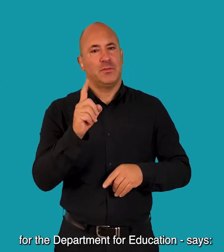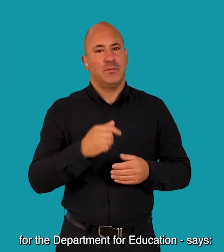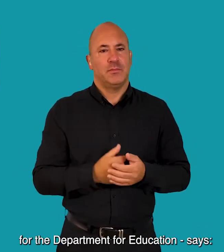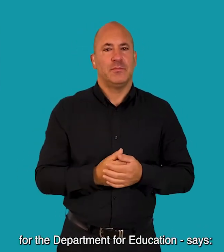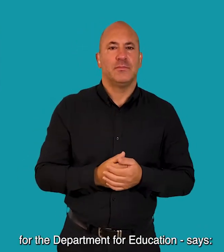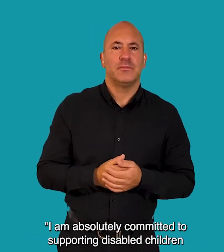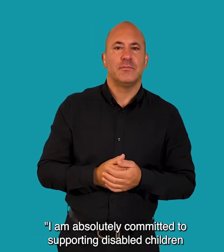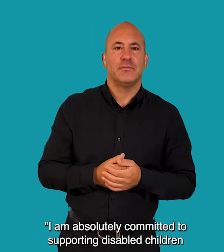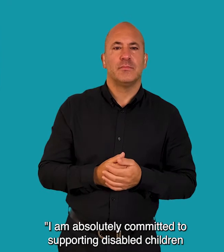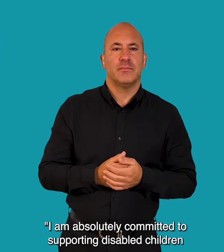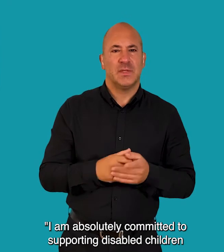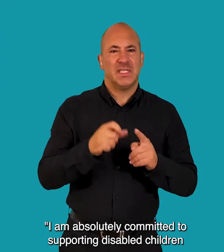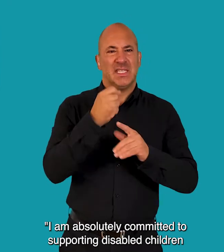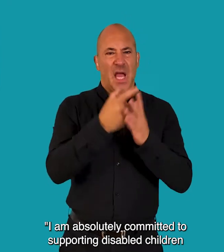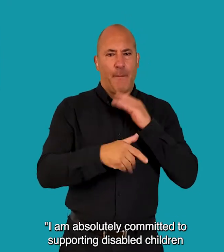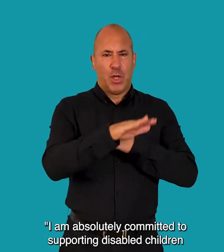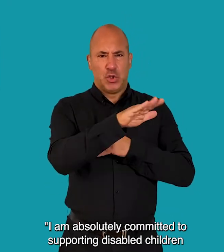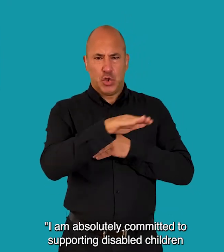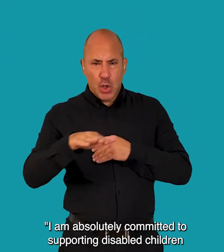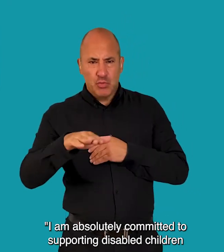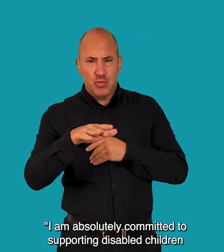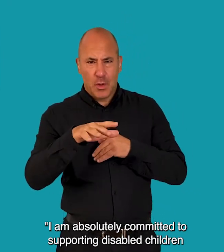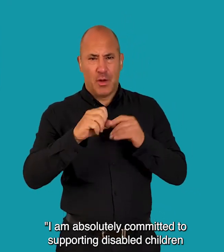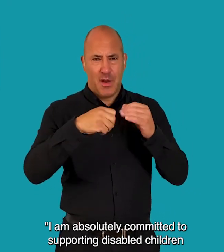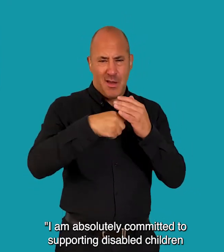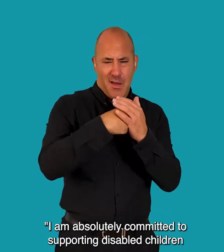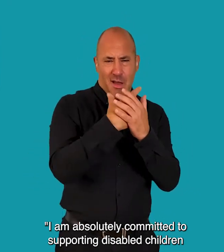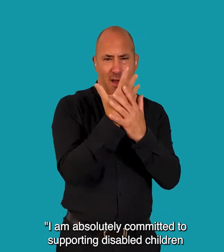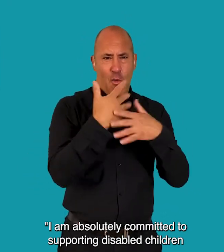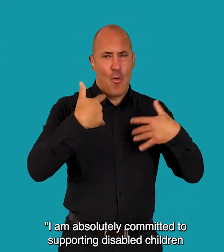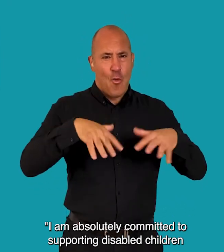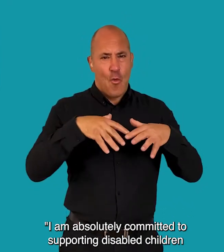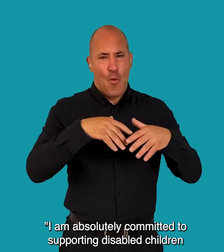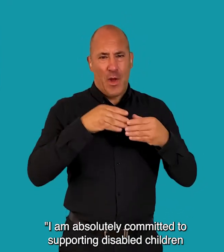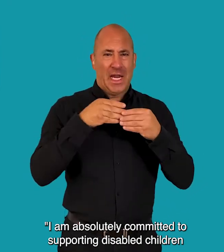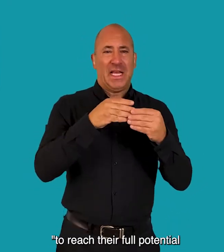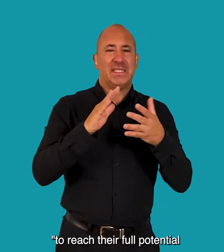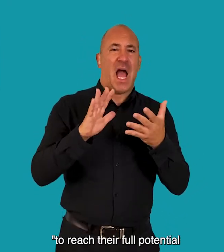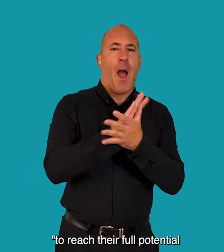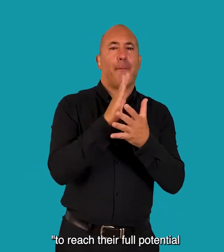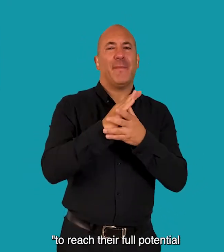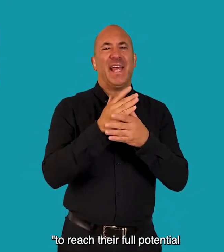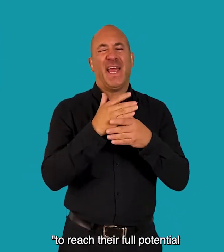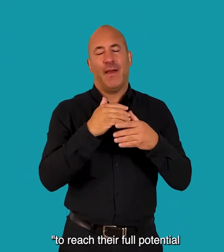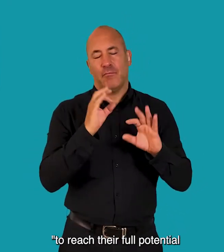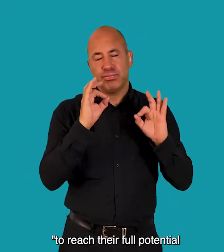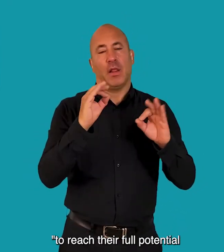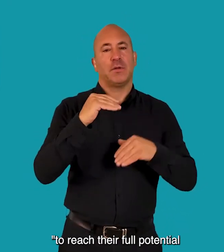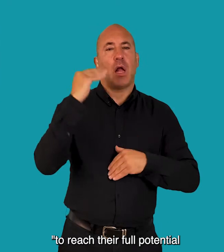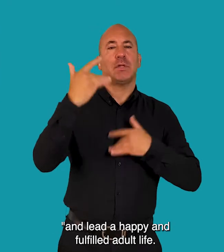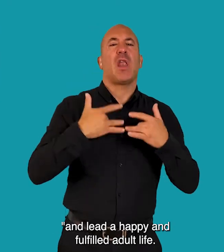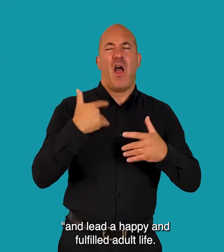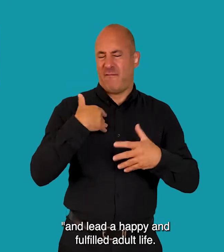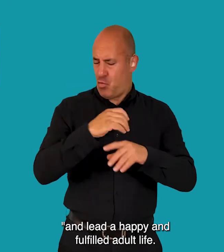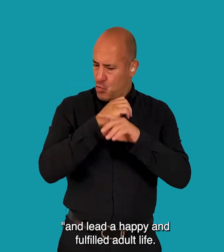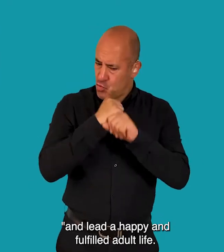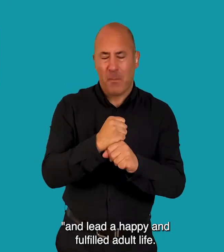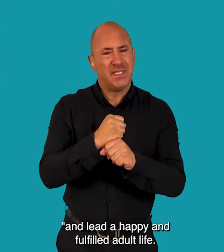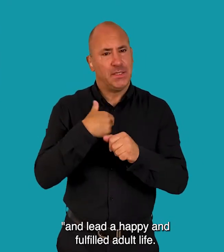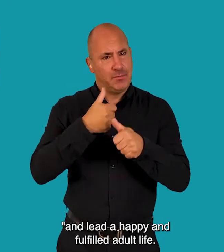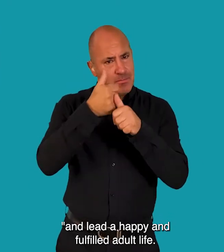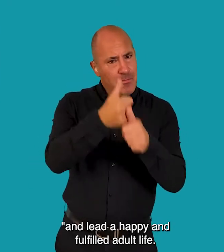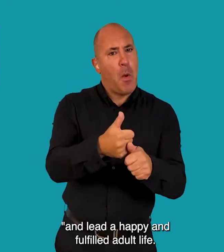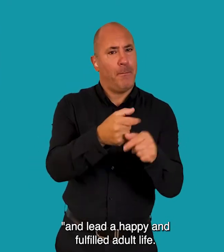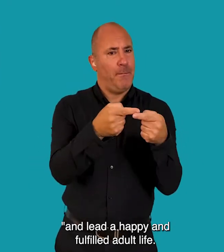says I am absolutely committed to supporting disabled children to reach their full potential And lead a